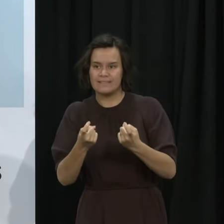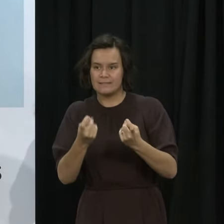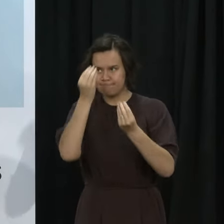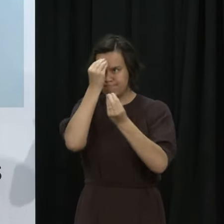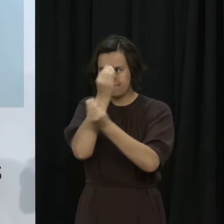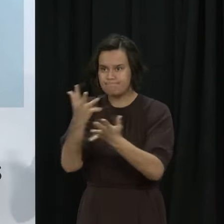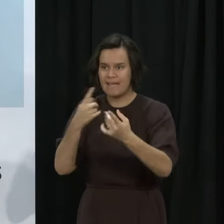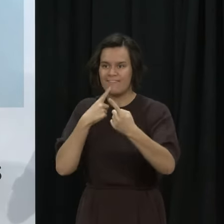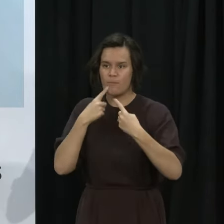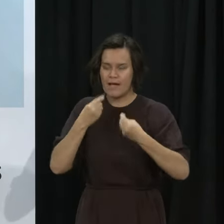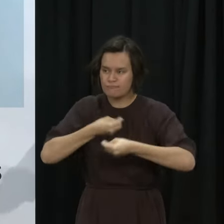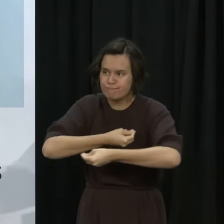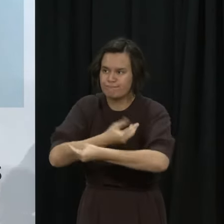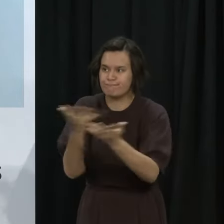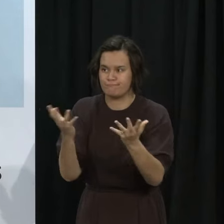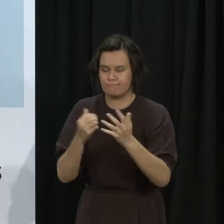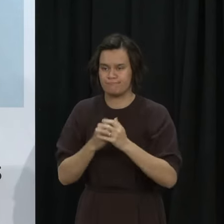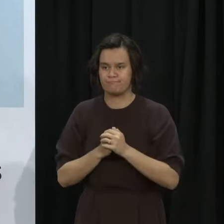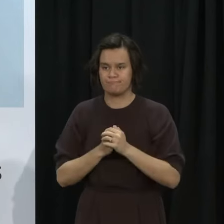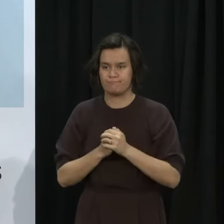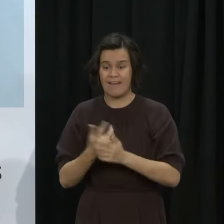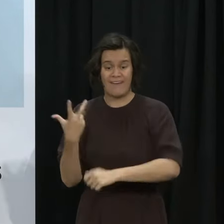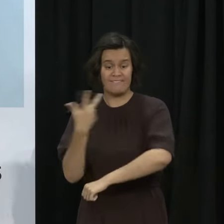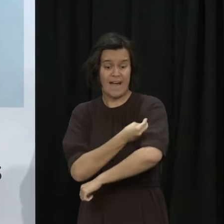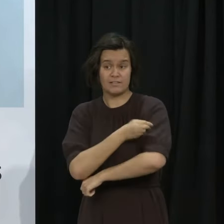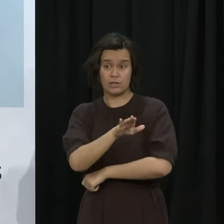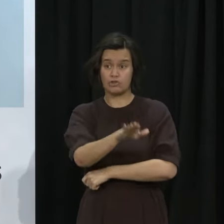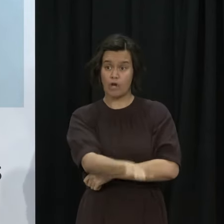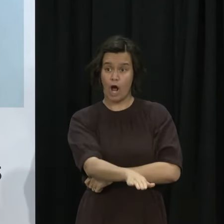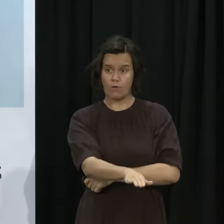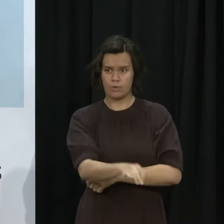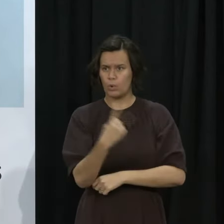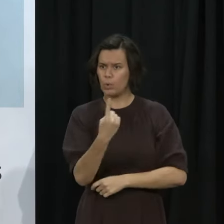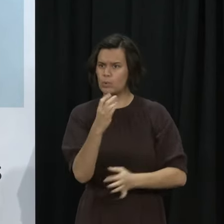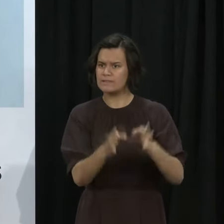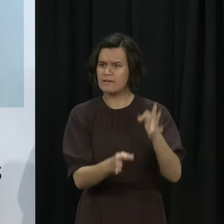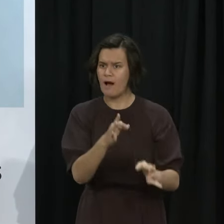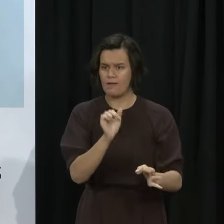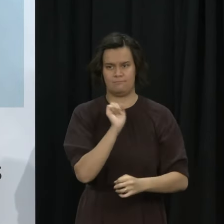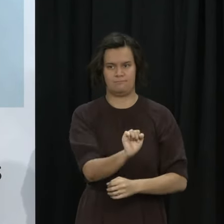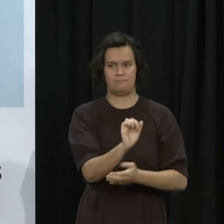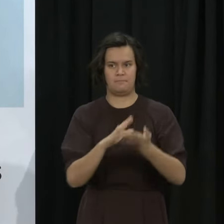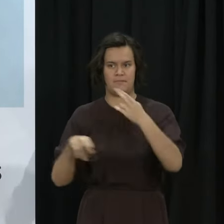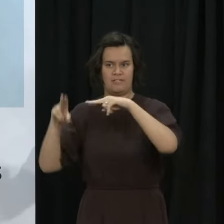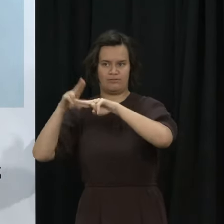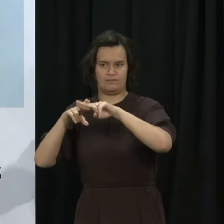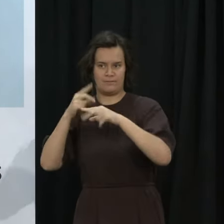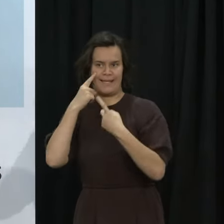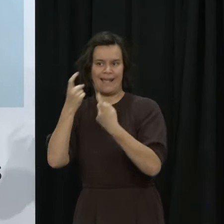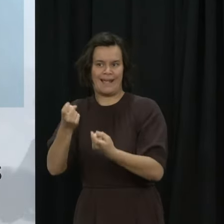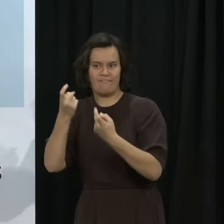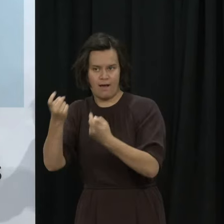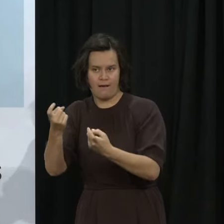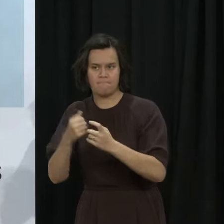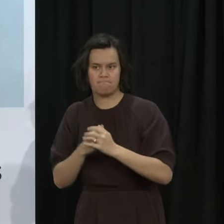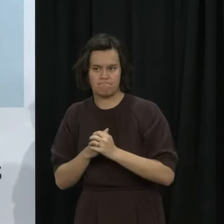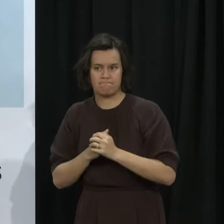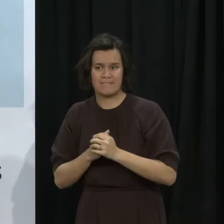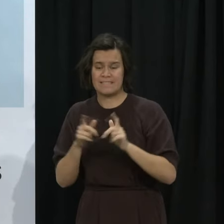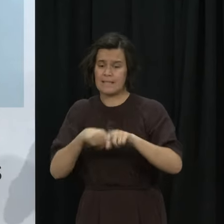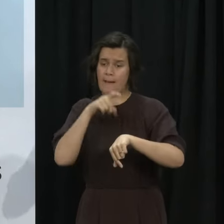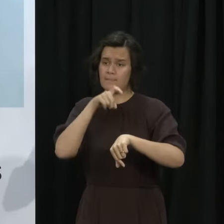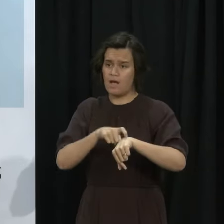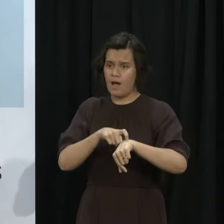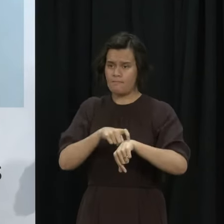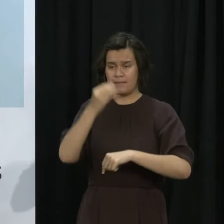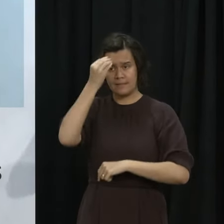always be a choice made by parents, I can't speak strongly enough in the interests of our collective safety for children as the